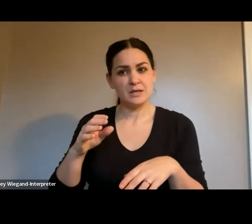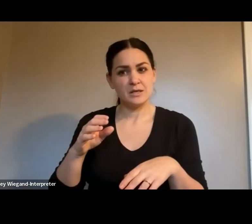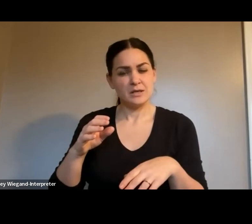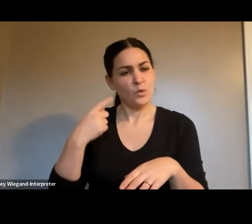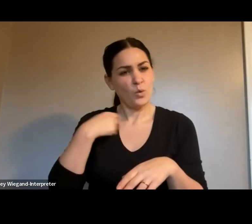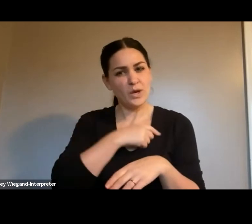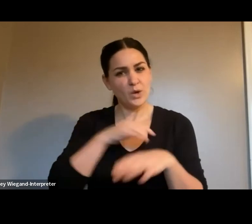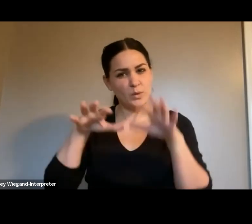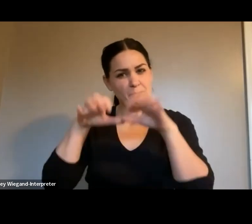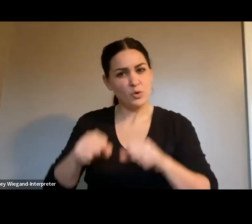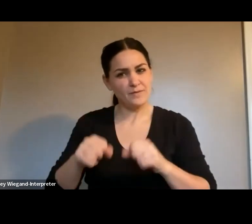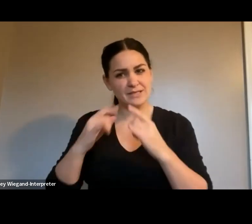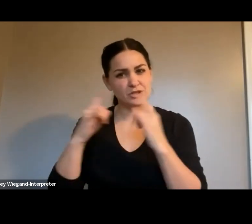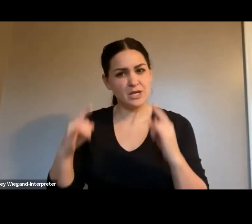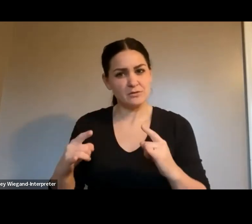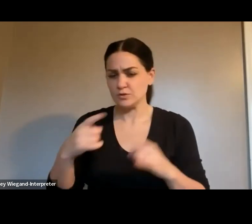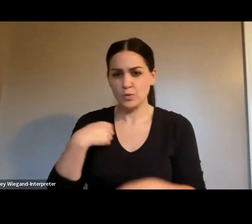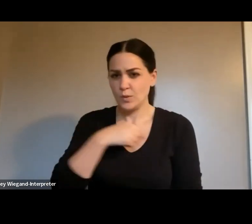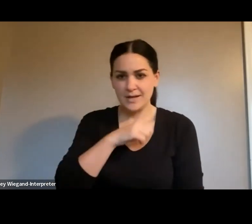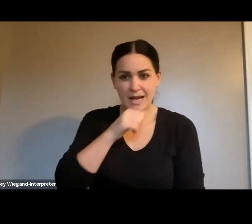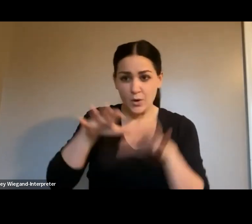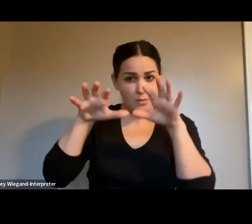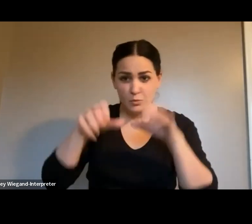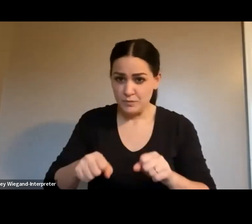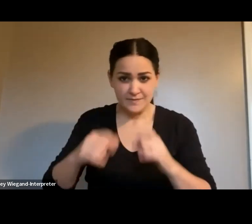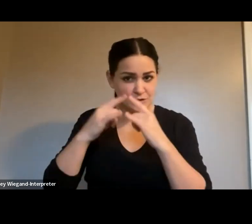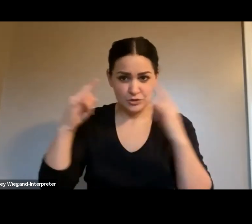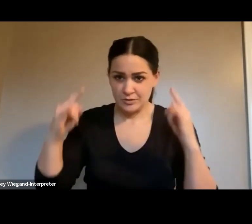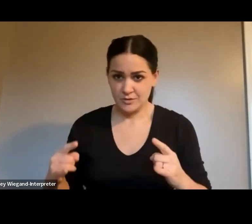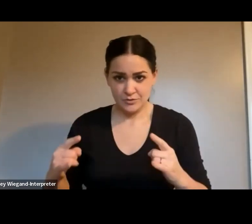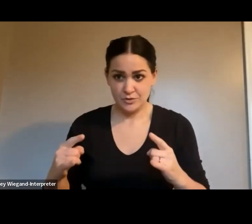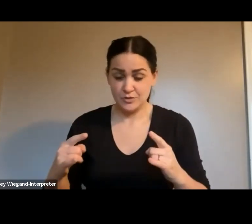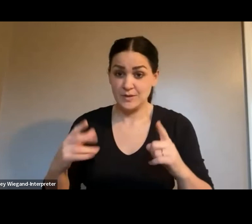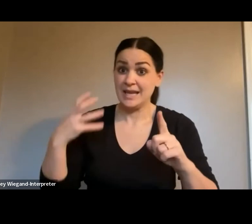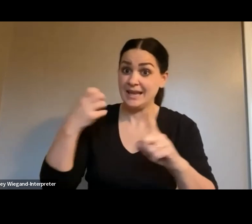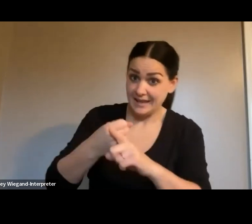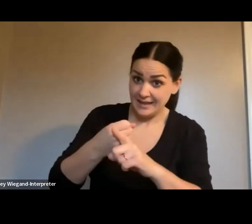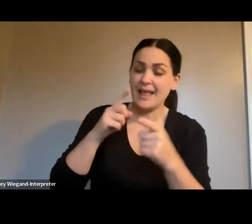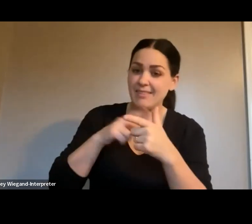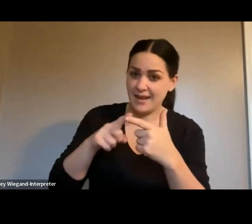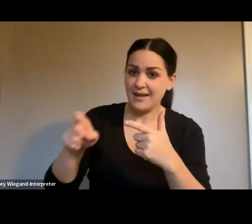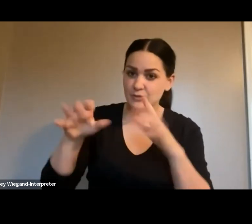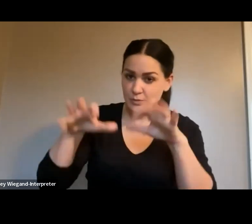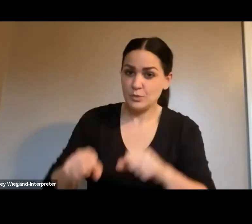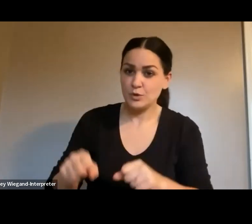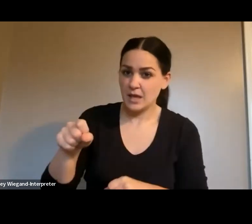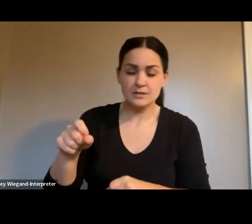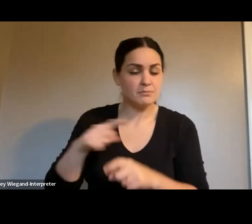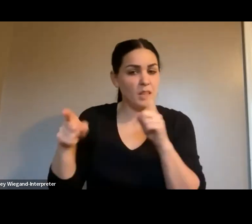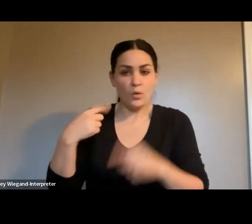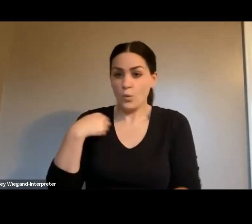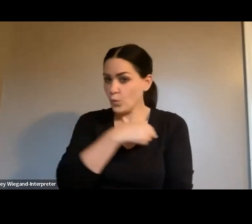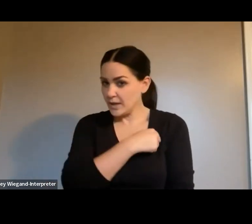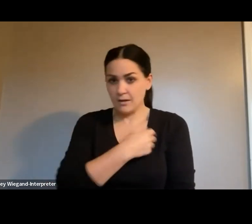shelters. We're not removing any shelters. They're getting hit. Then we have to remove them, but we are not in the